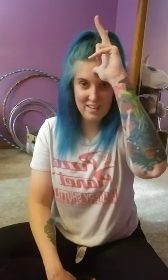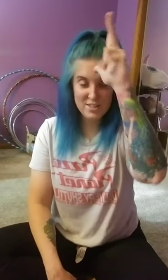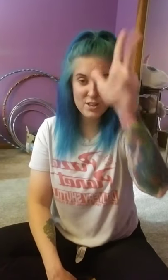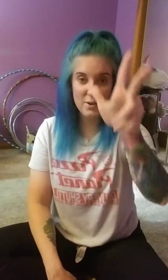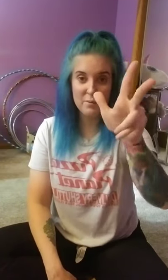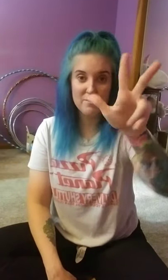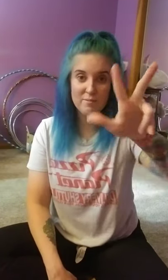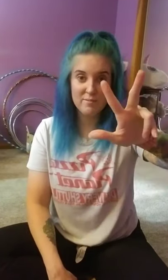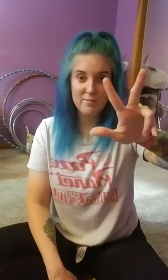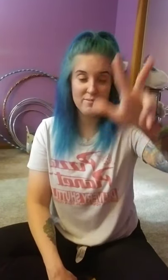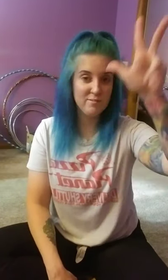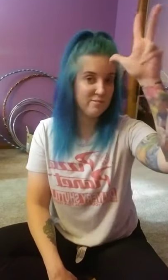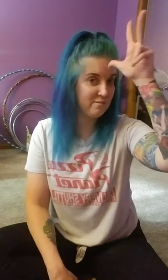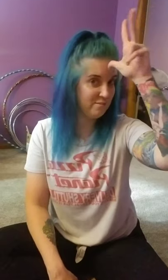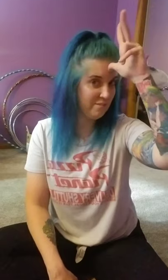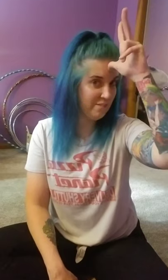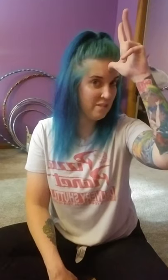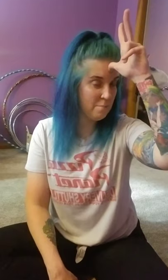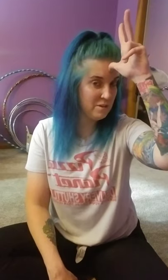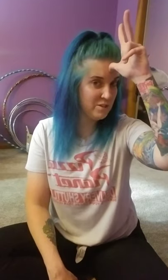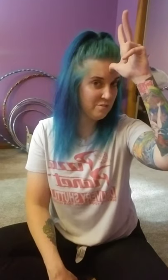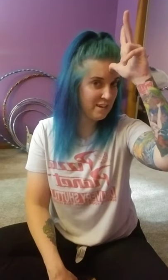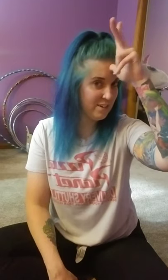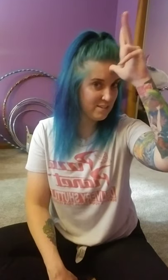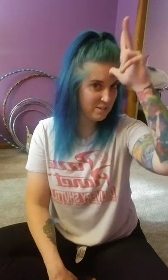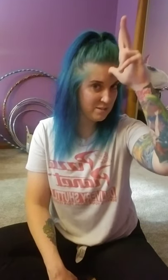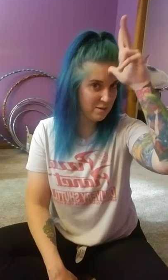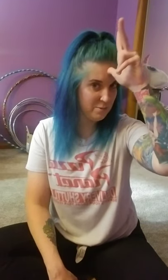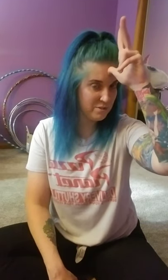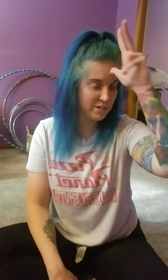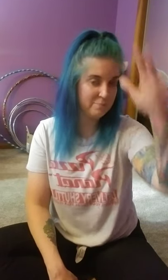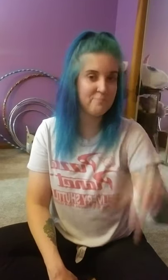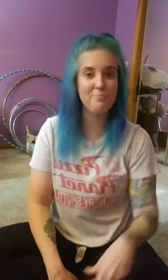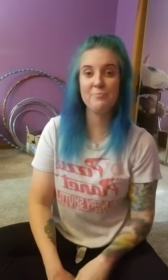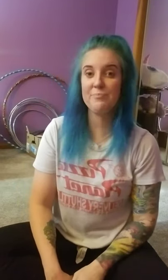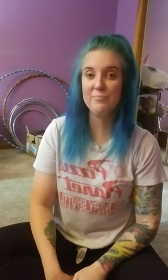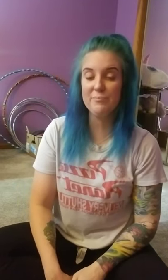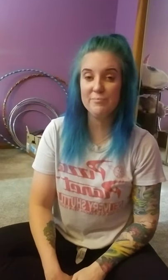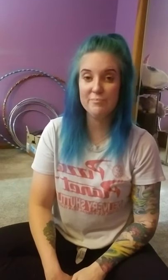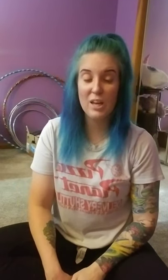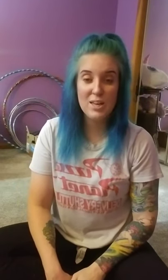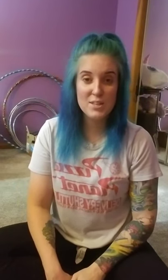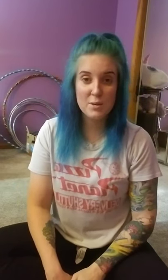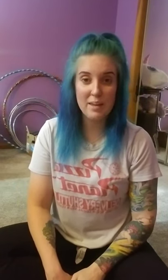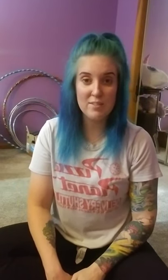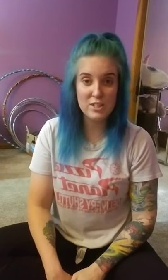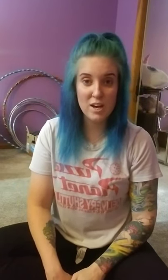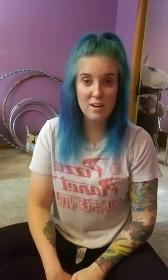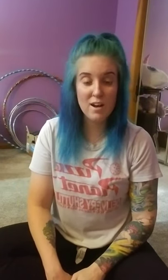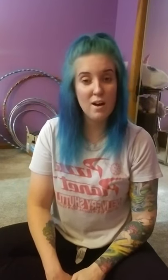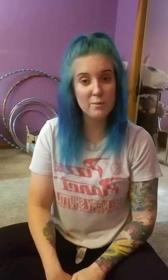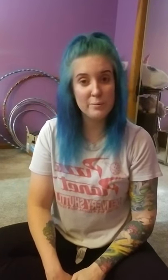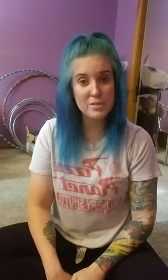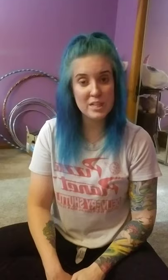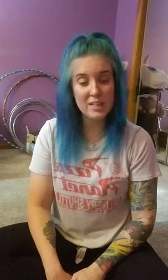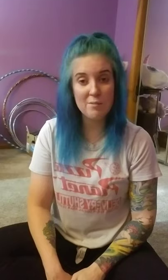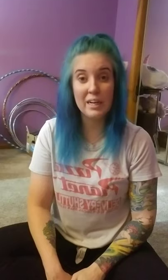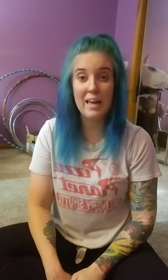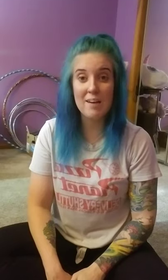So thumb and two fingers you say rooster. So we have our dog, our rooster, and we're gonna have